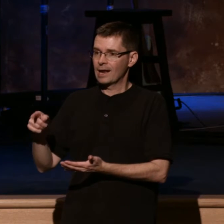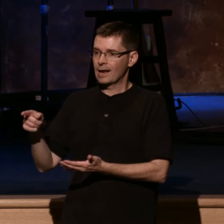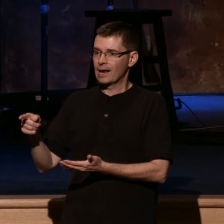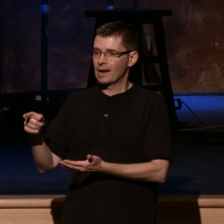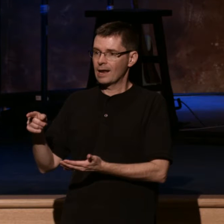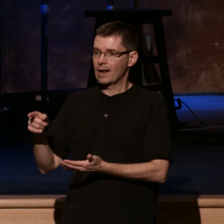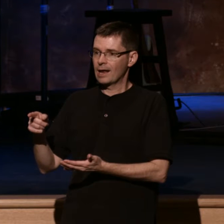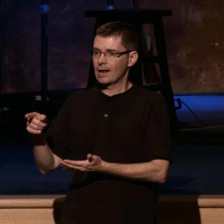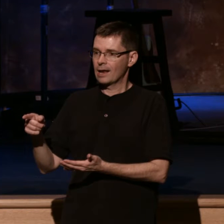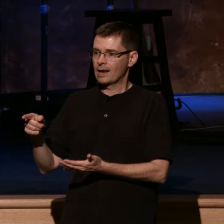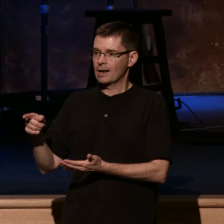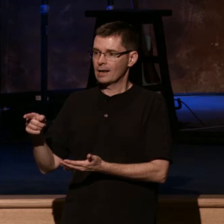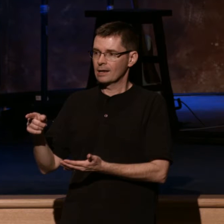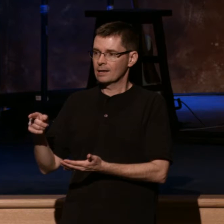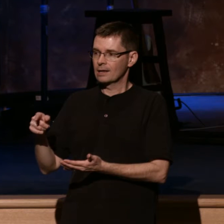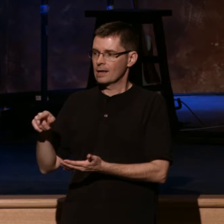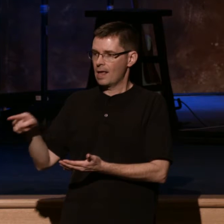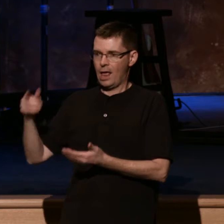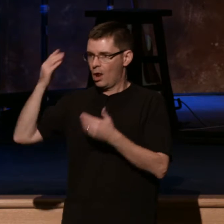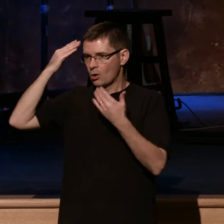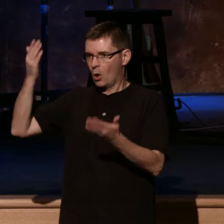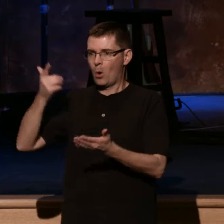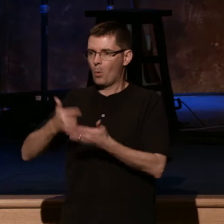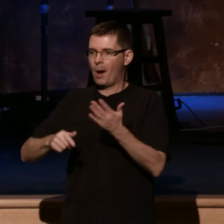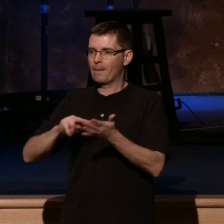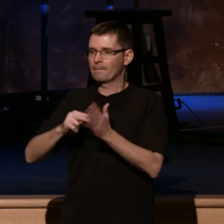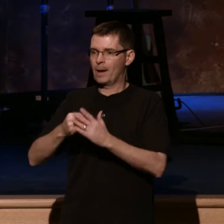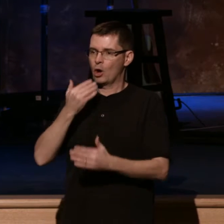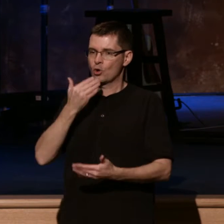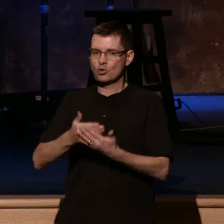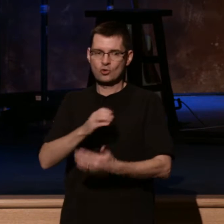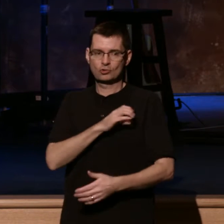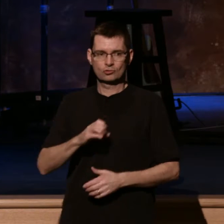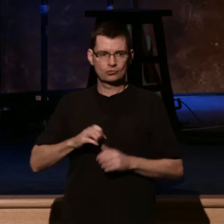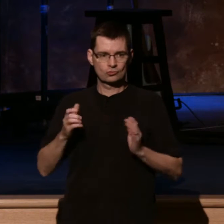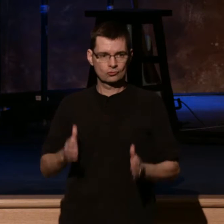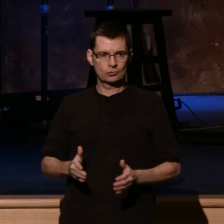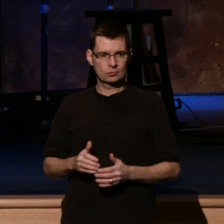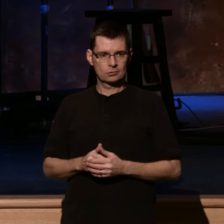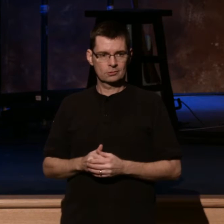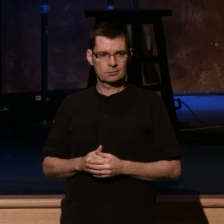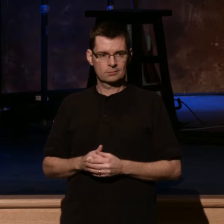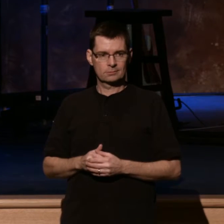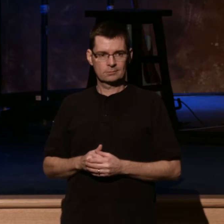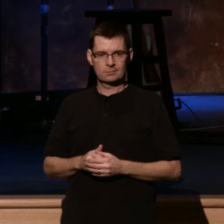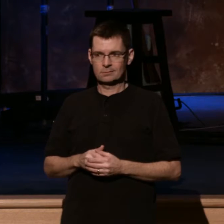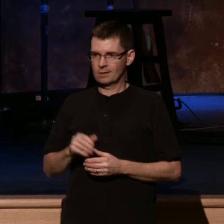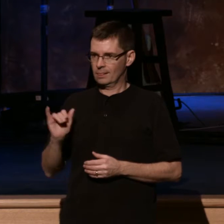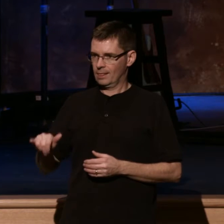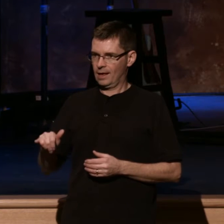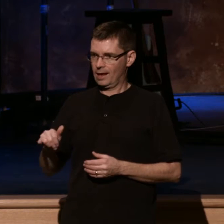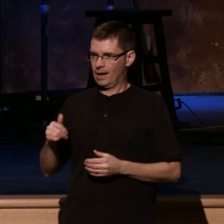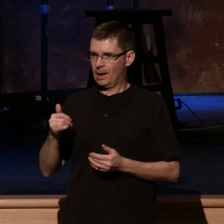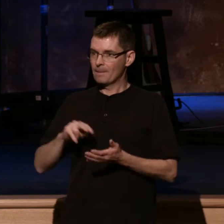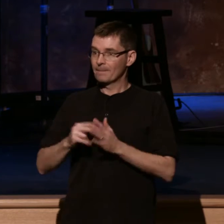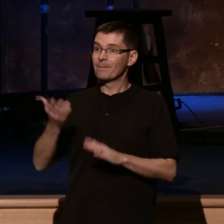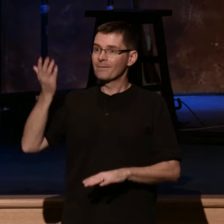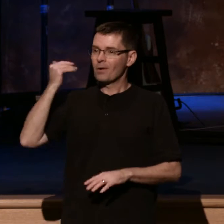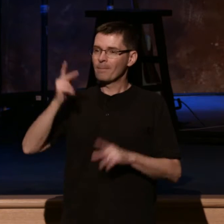Christian will not be the same thing? I didn't forget that. I mean, that's where we're headed. Brothers, apart